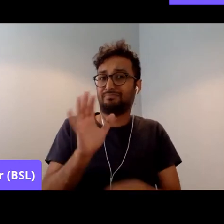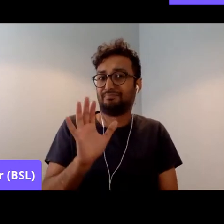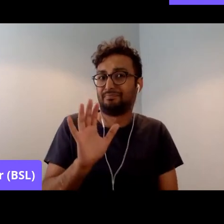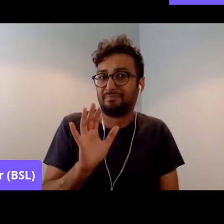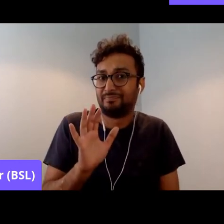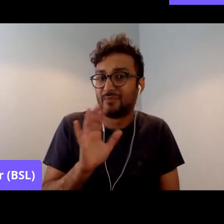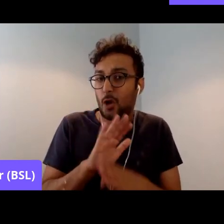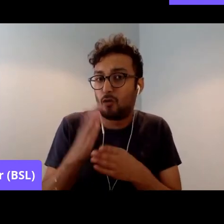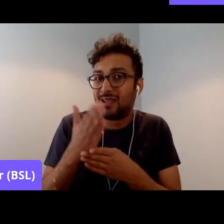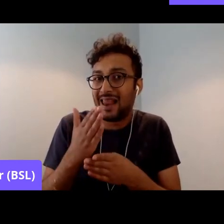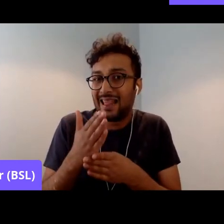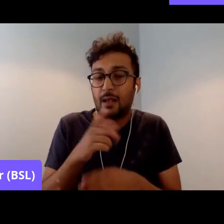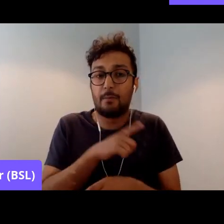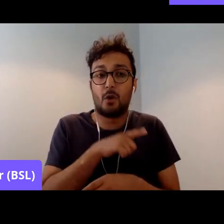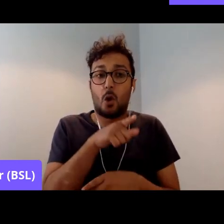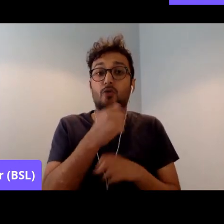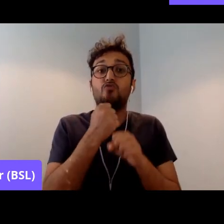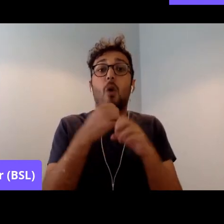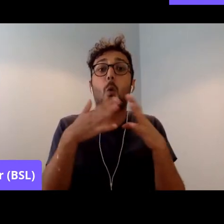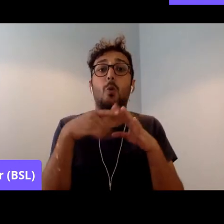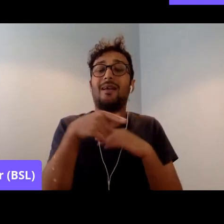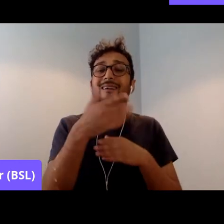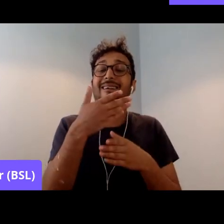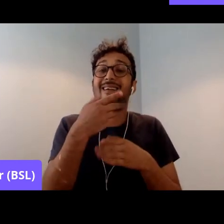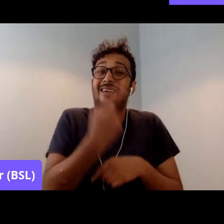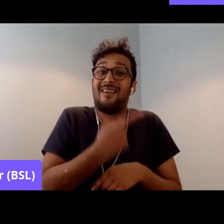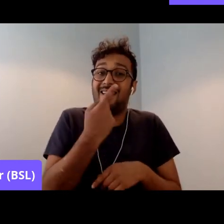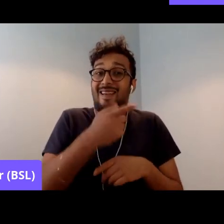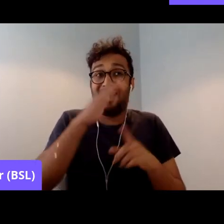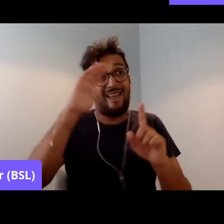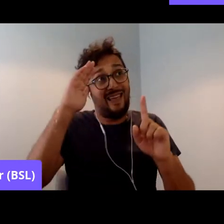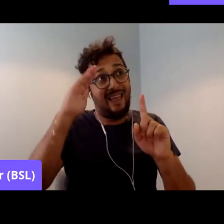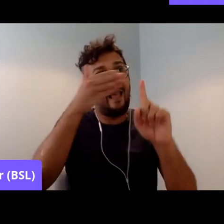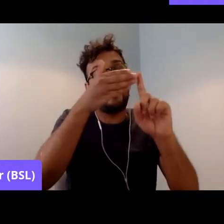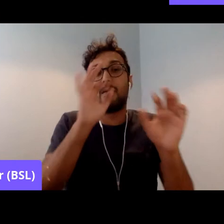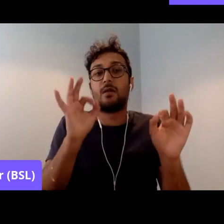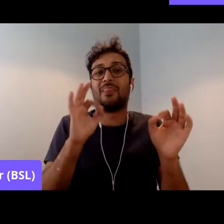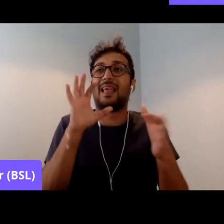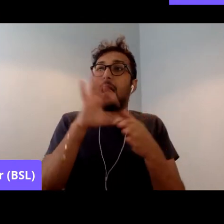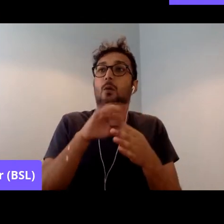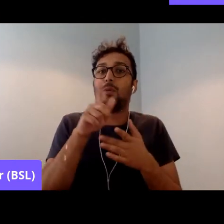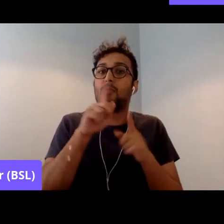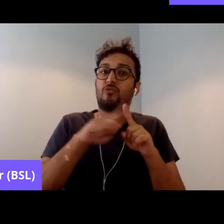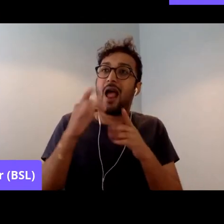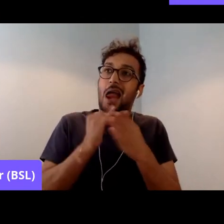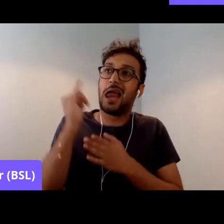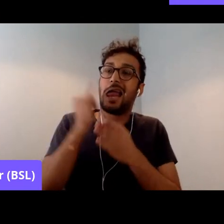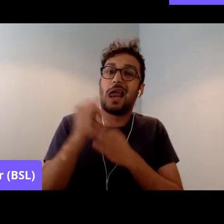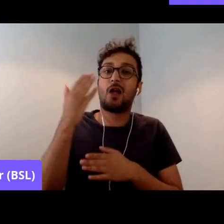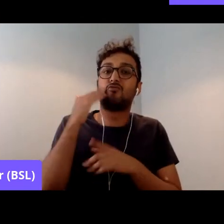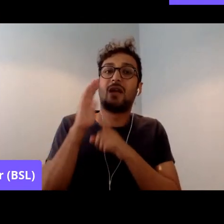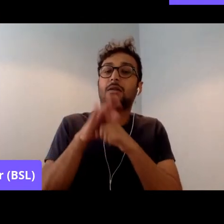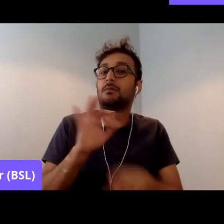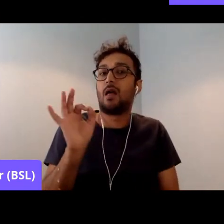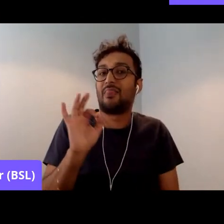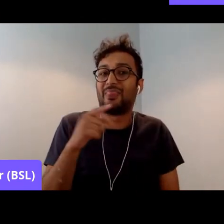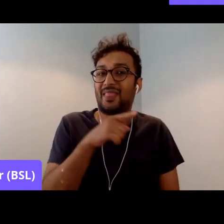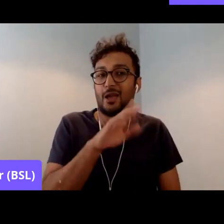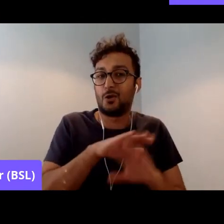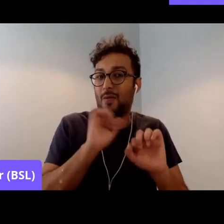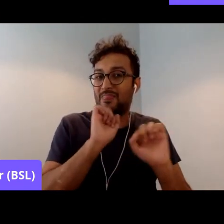projected as about fighting racism. Although the workers there faced the most humiliating